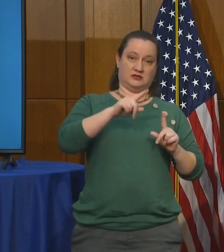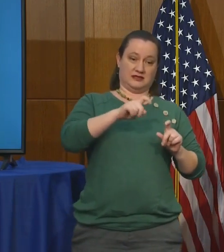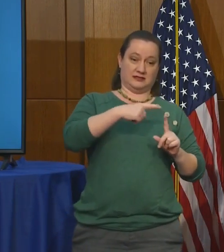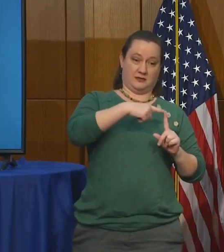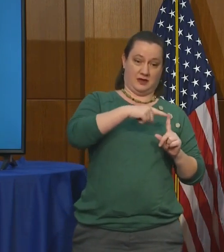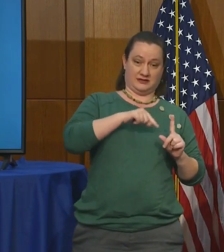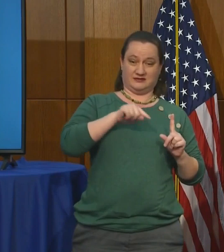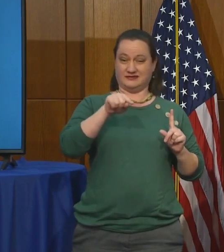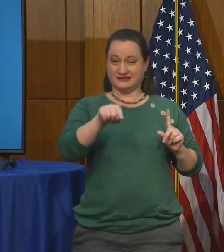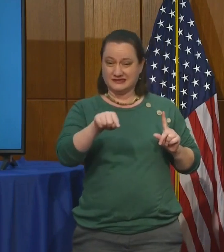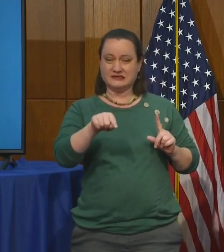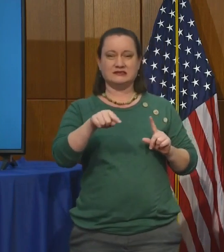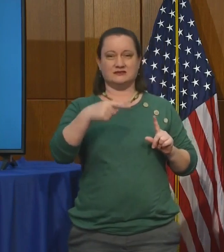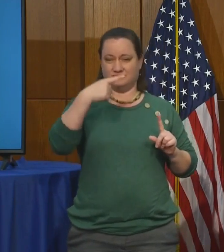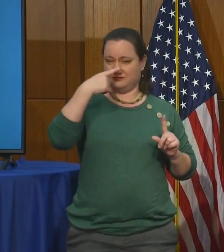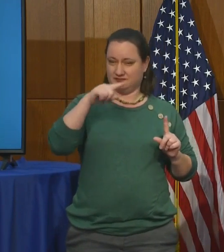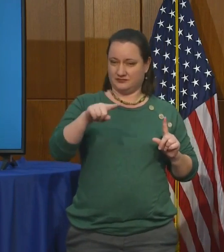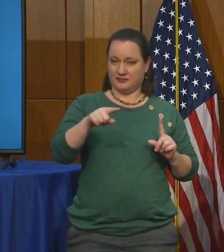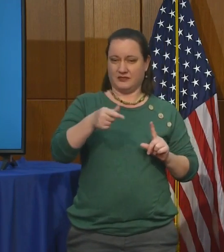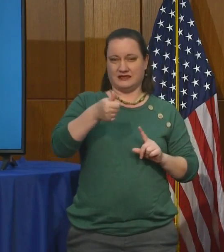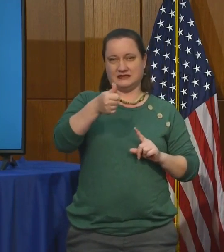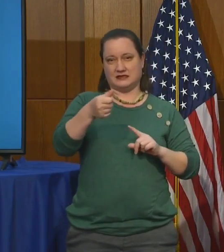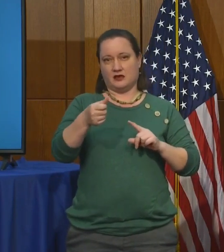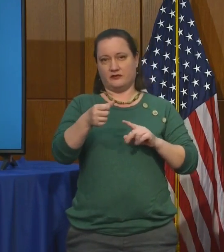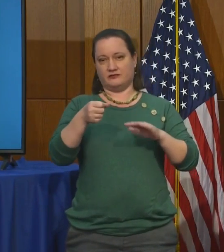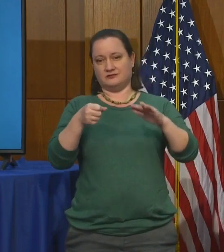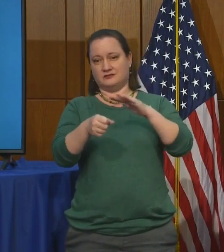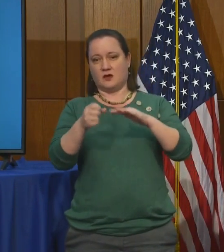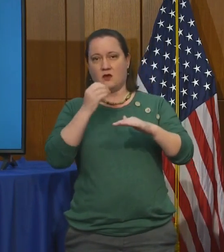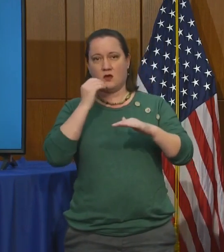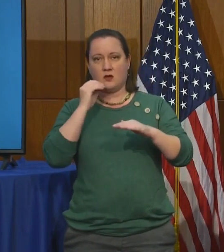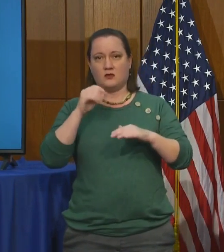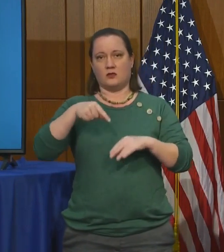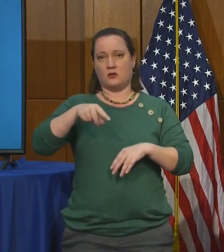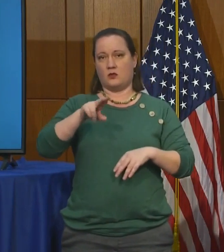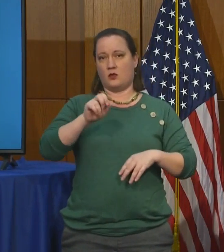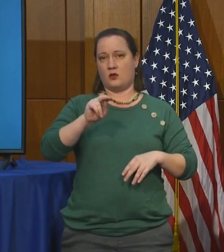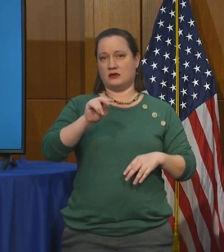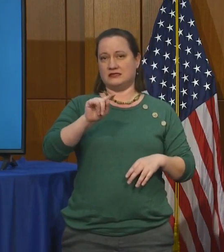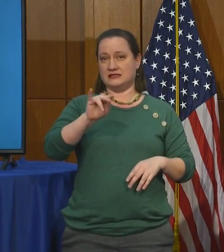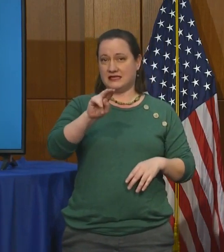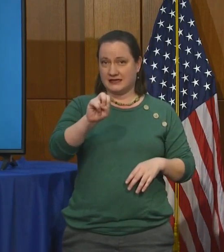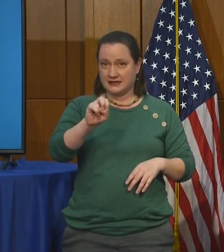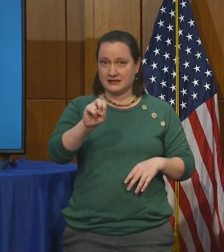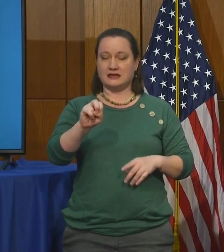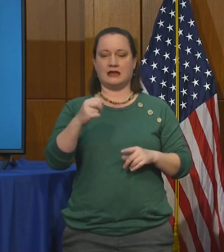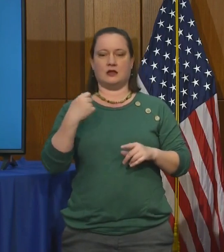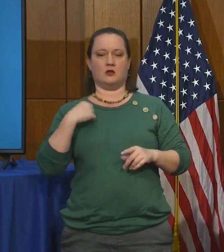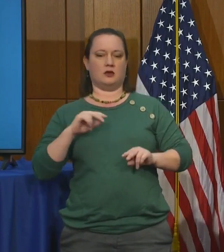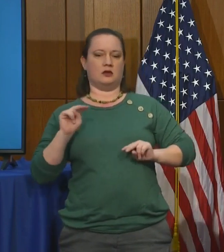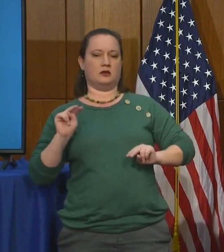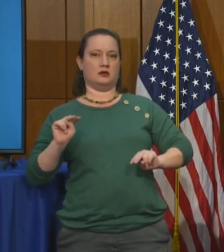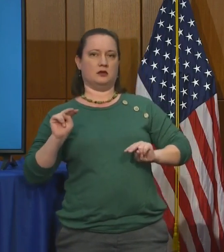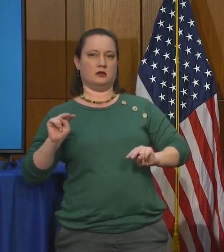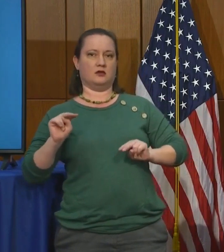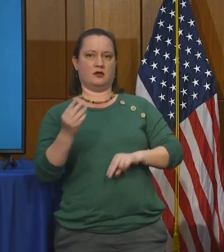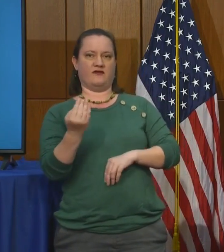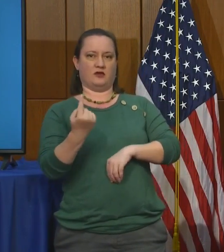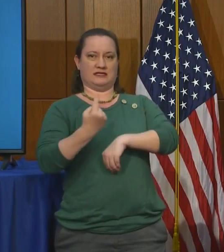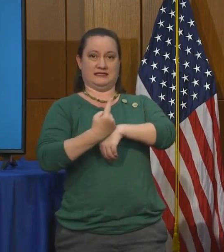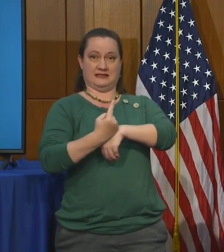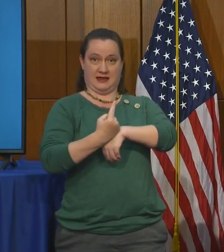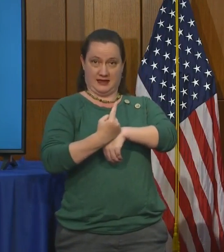self-quarantine and then follow up with them through that 14-day period to ensure that they don't develop